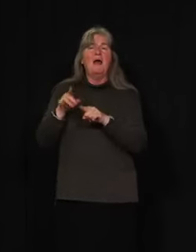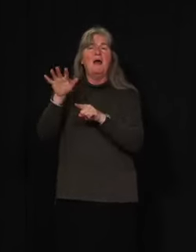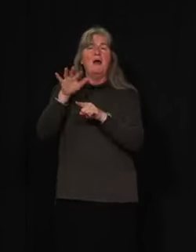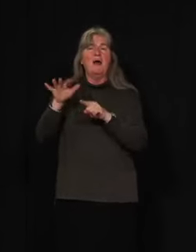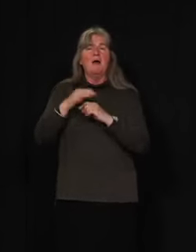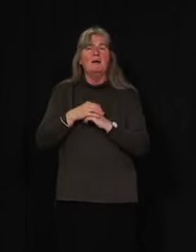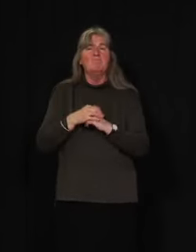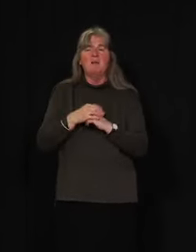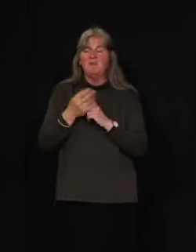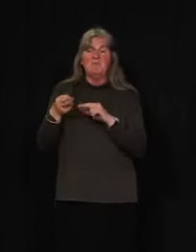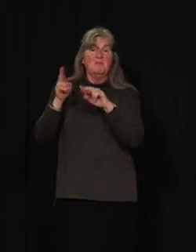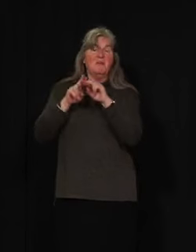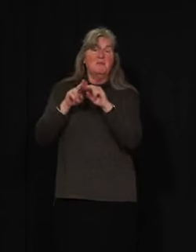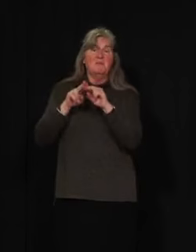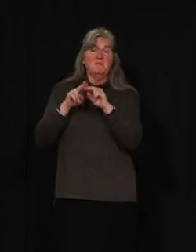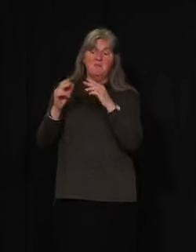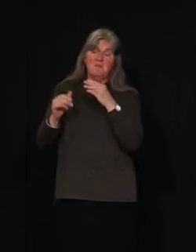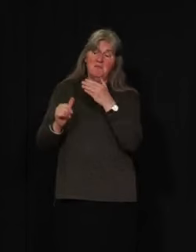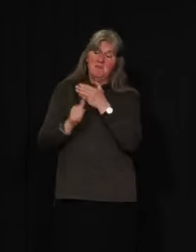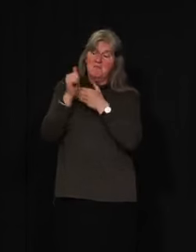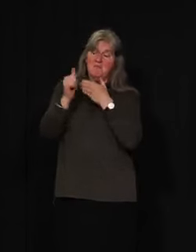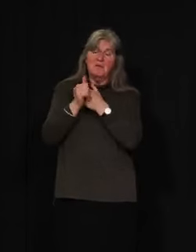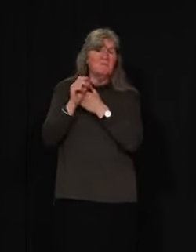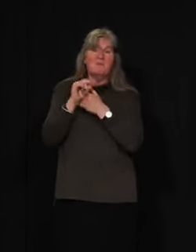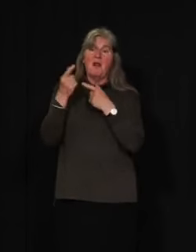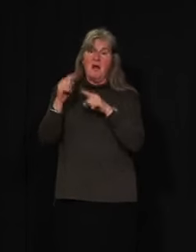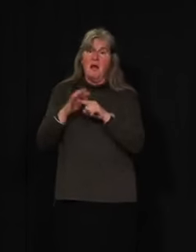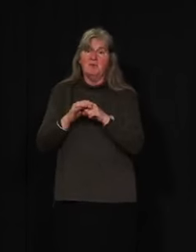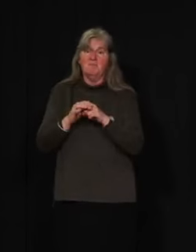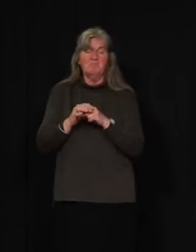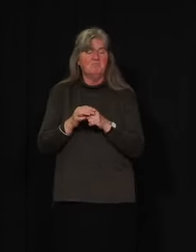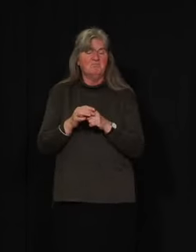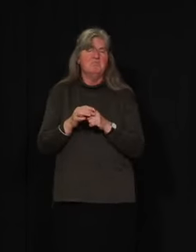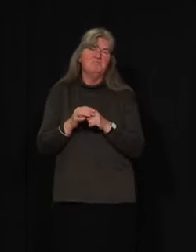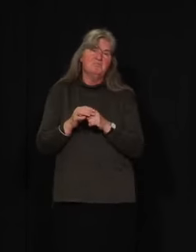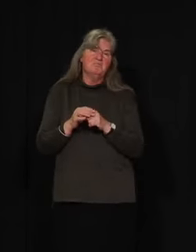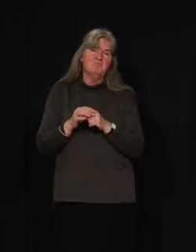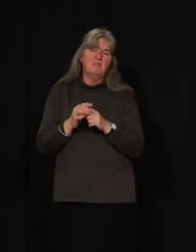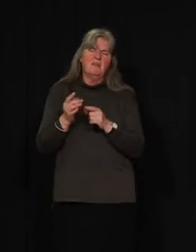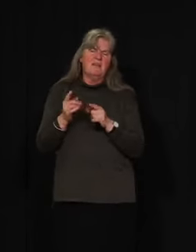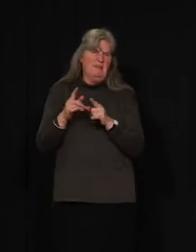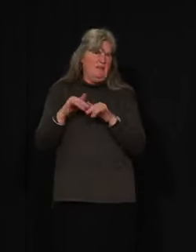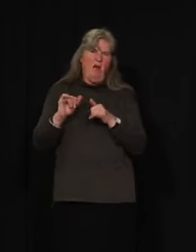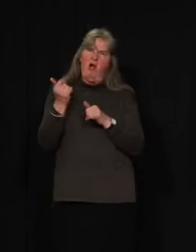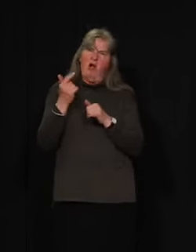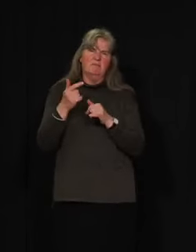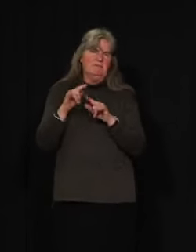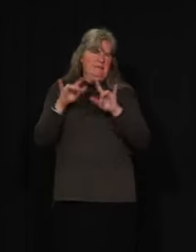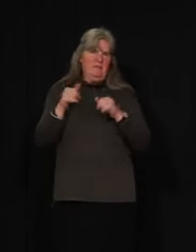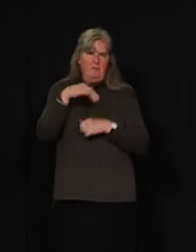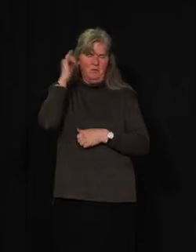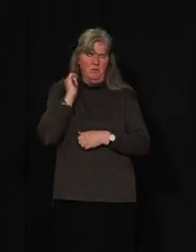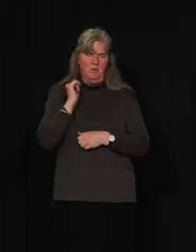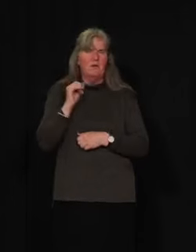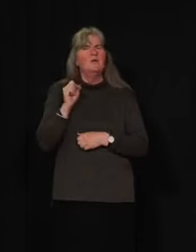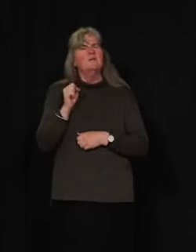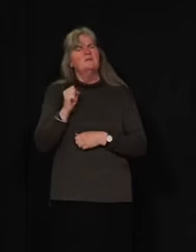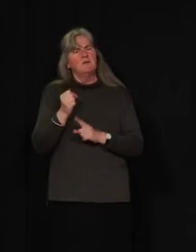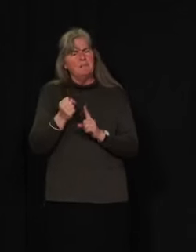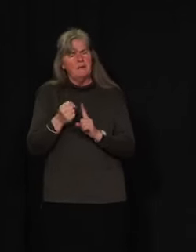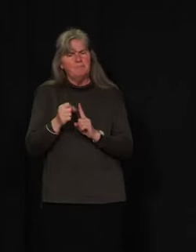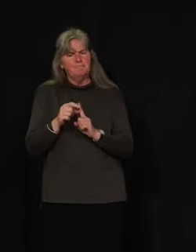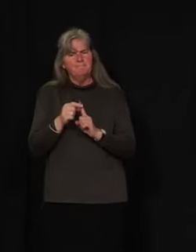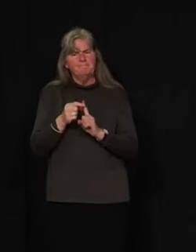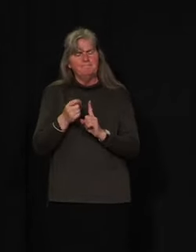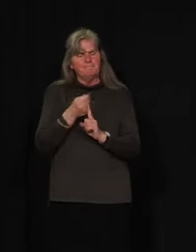or any increase in public risk. And that's been a pattern with all of our cases. So yeah, I guess to make a long story short, a case in